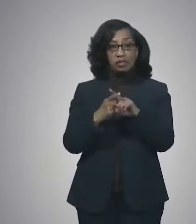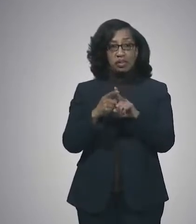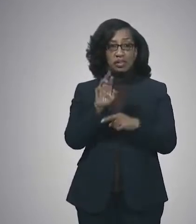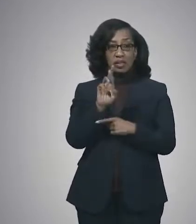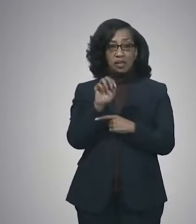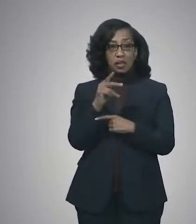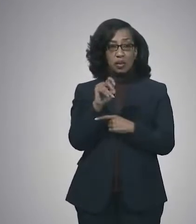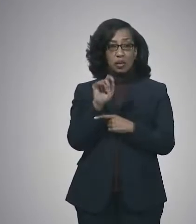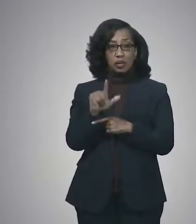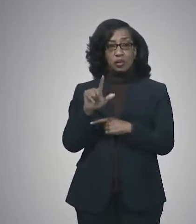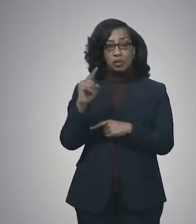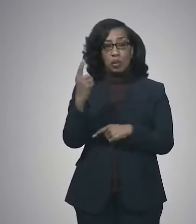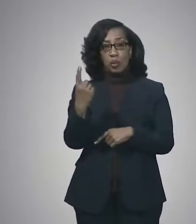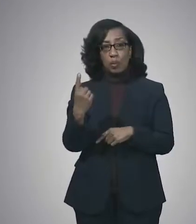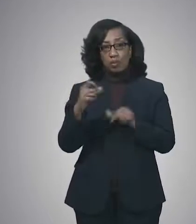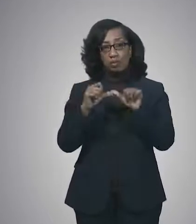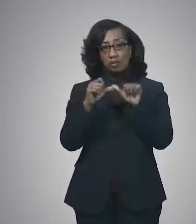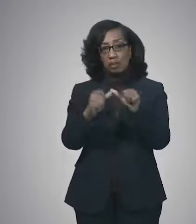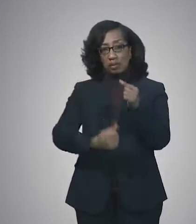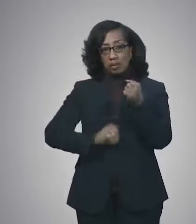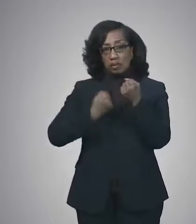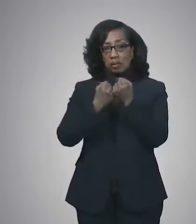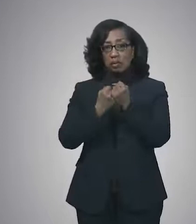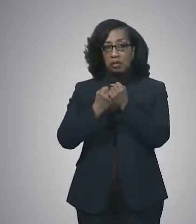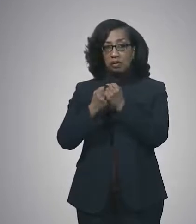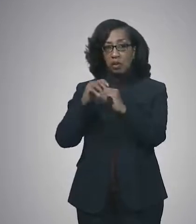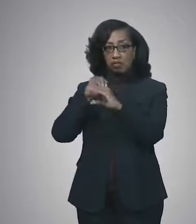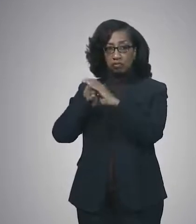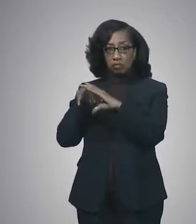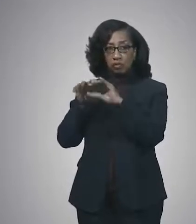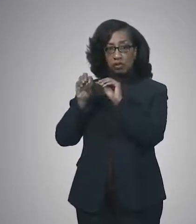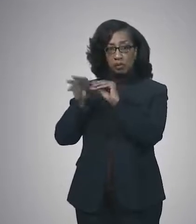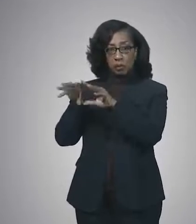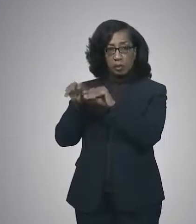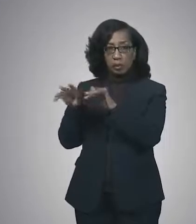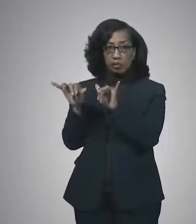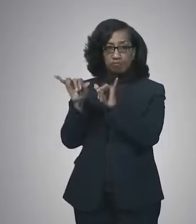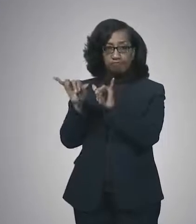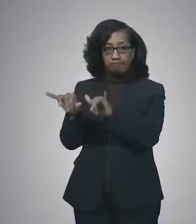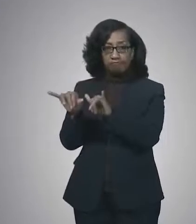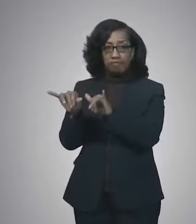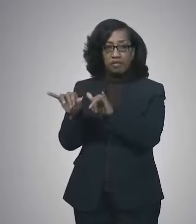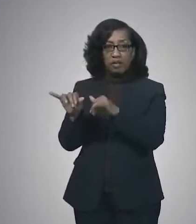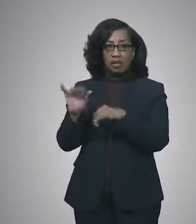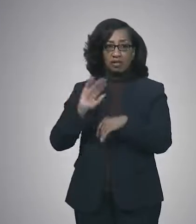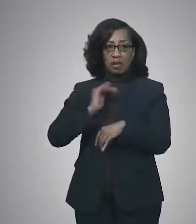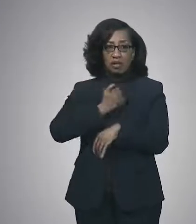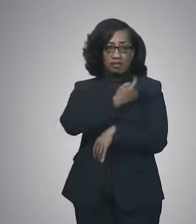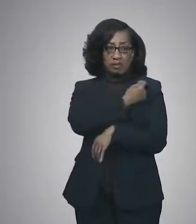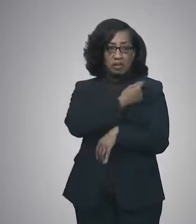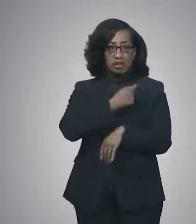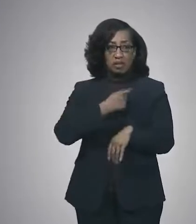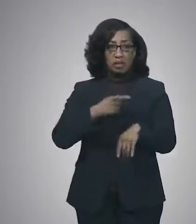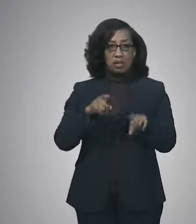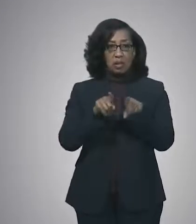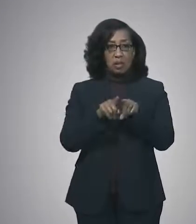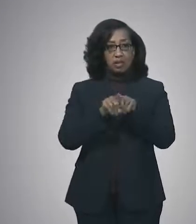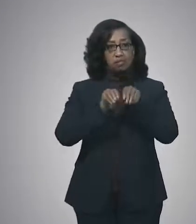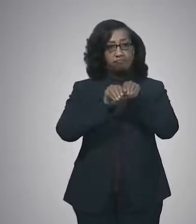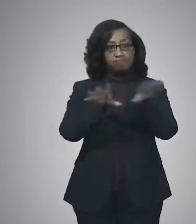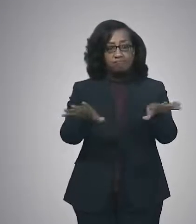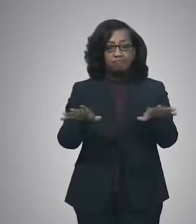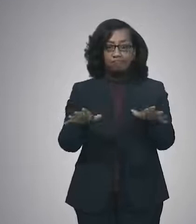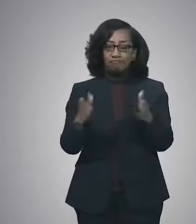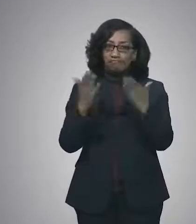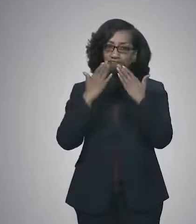provide support, uh, for the storage and distribution of our vaccination. We couldn't do it without them, and we're very thankful to have that wonderful institution